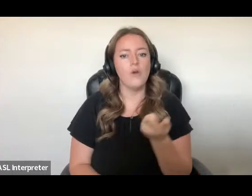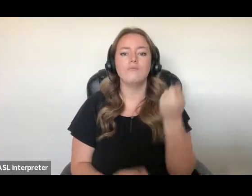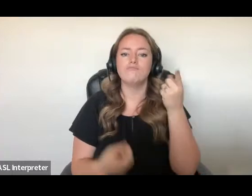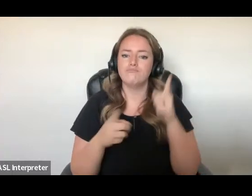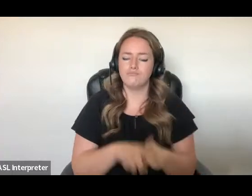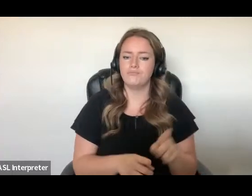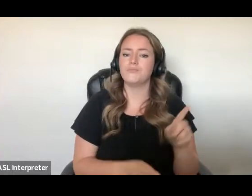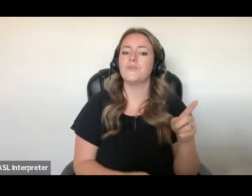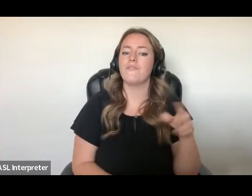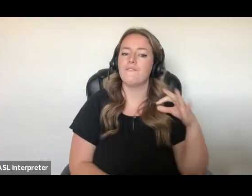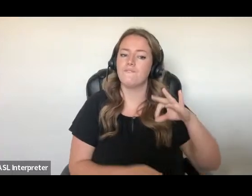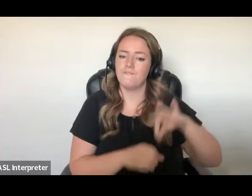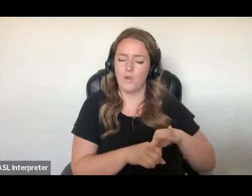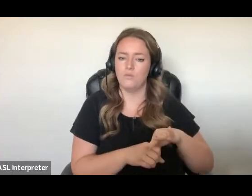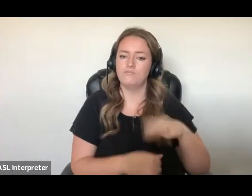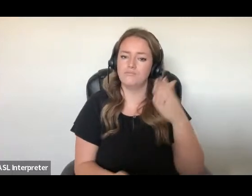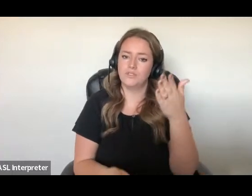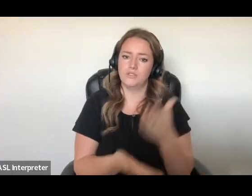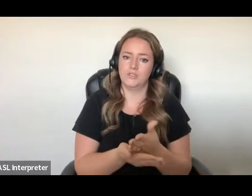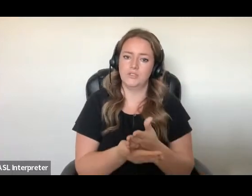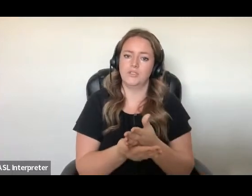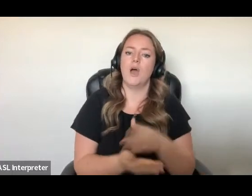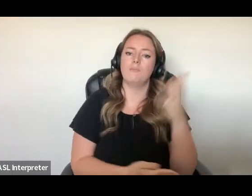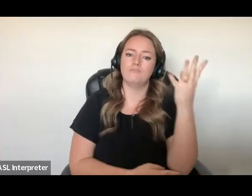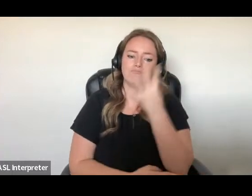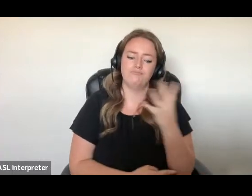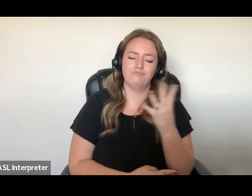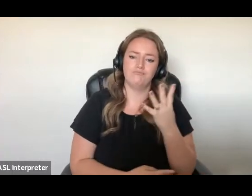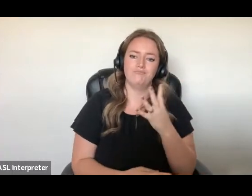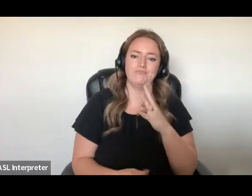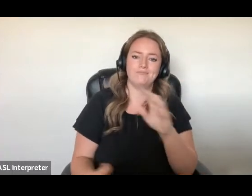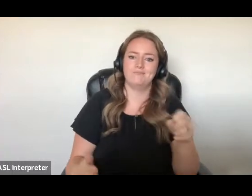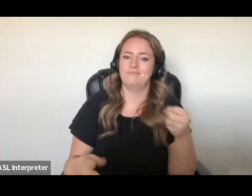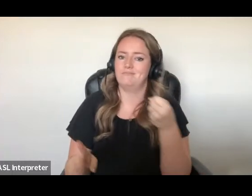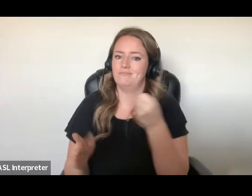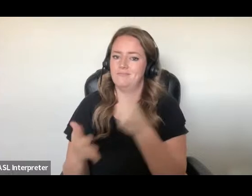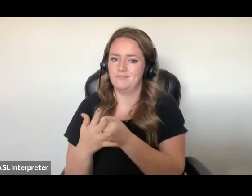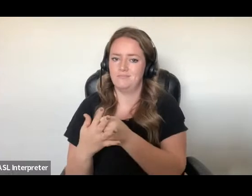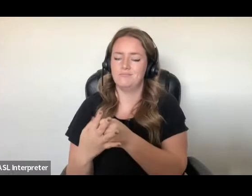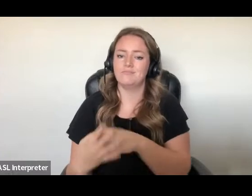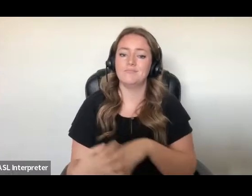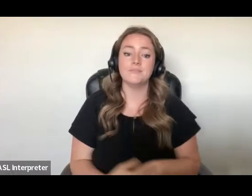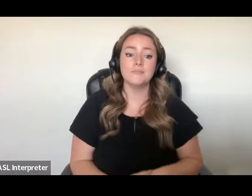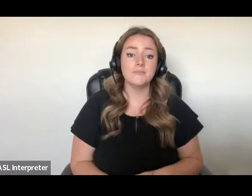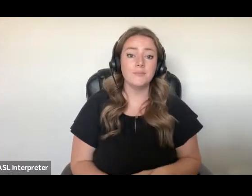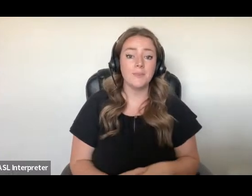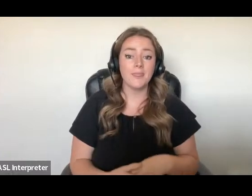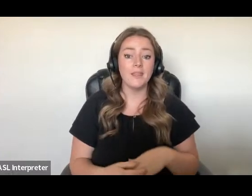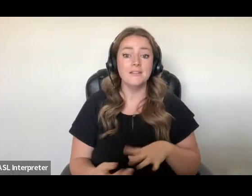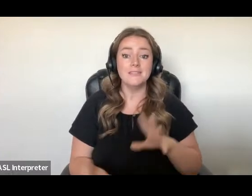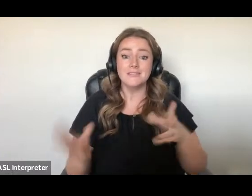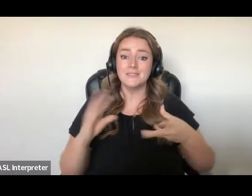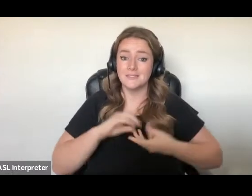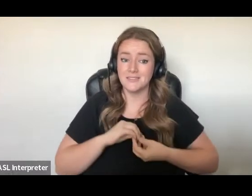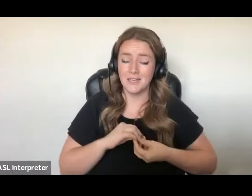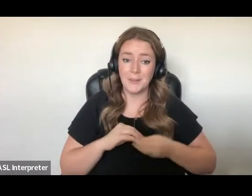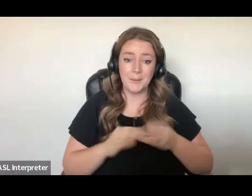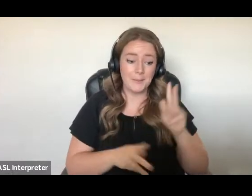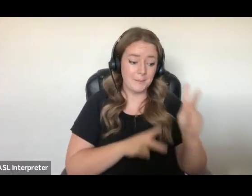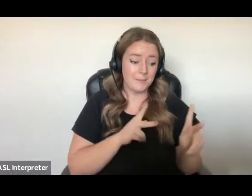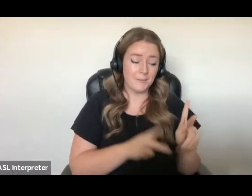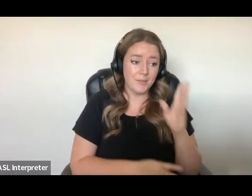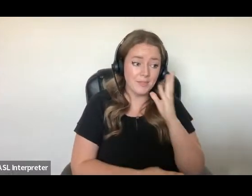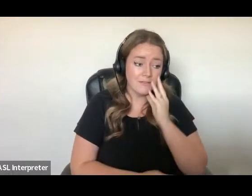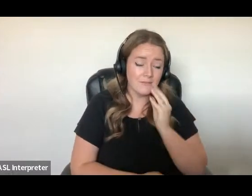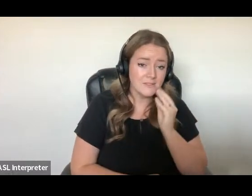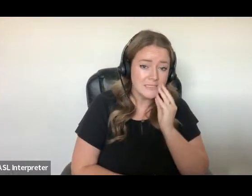immigration detainees. The advocacy was brought together by a coalition of people with lived experience in immigration detention in